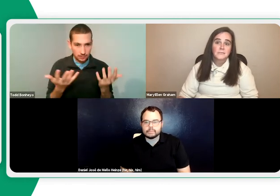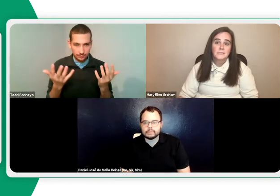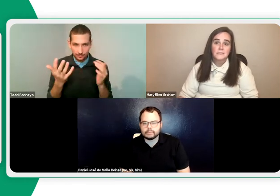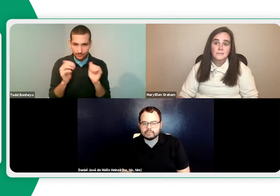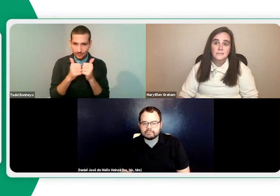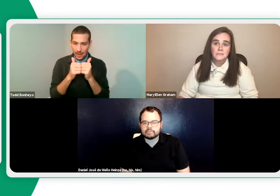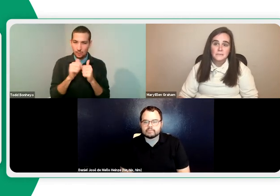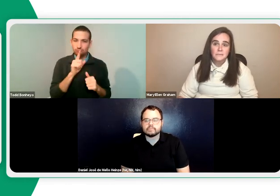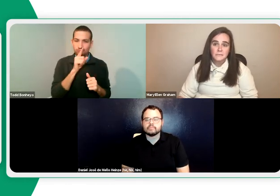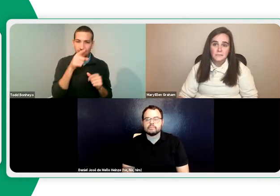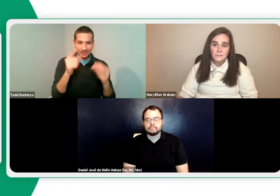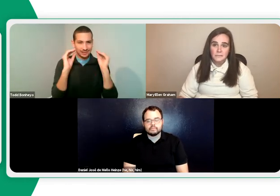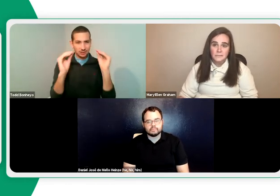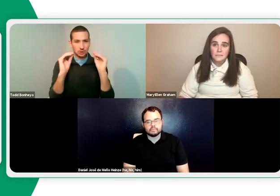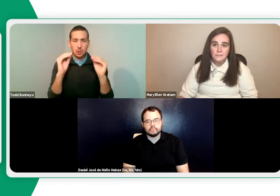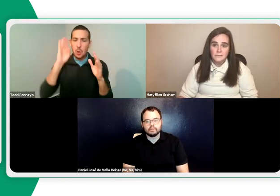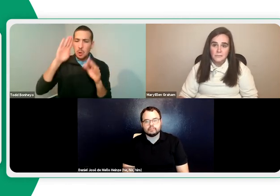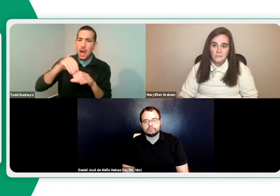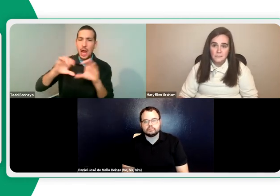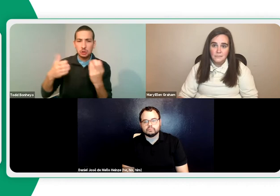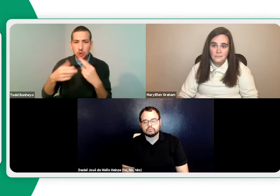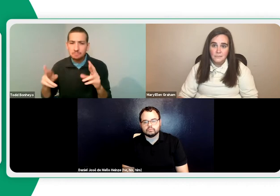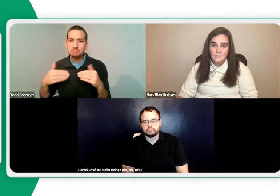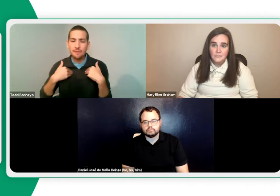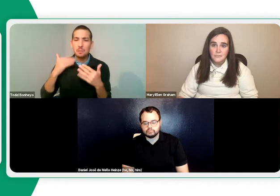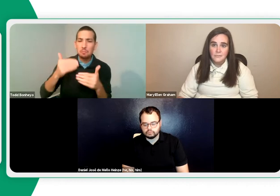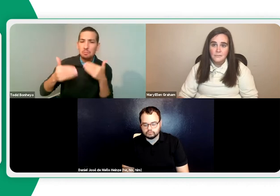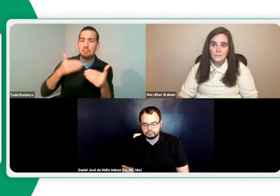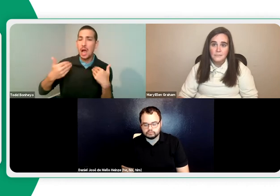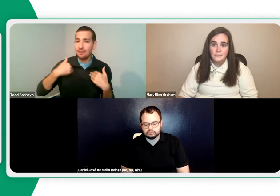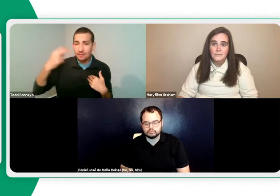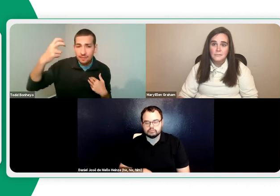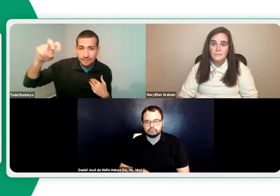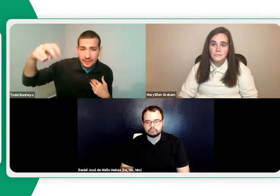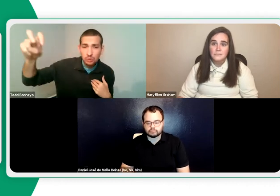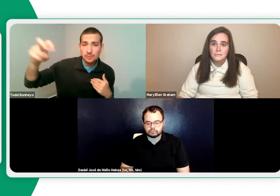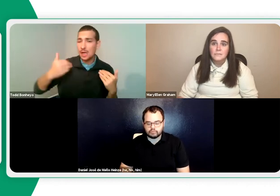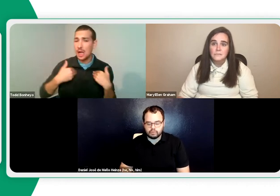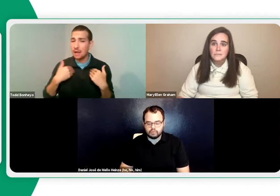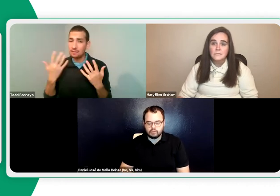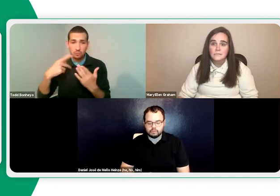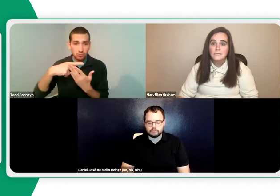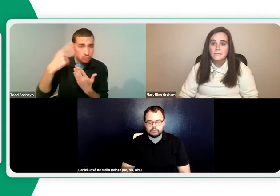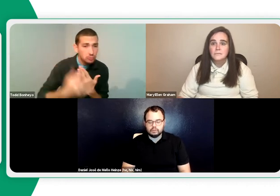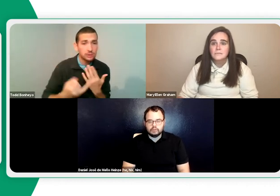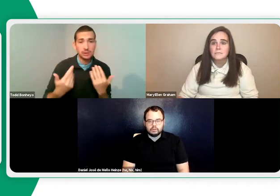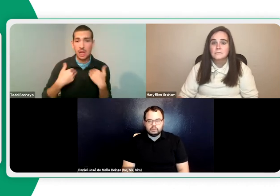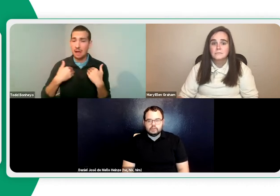Daniel, I know that folks in the audience are also curious. We know that lesson plans are delivered in the